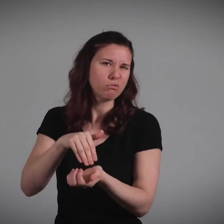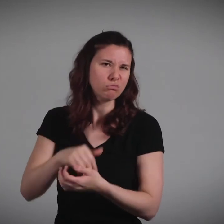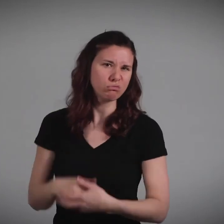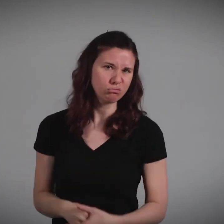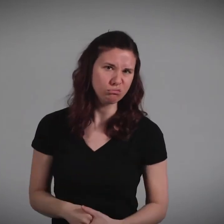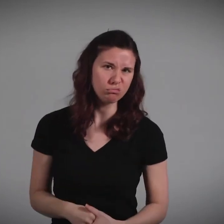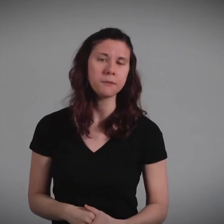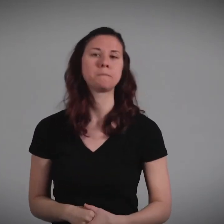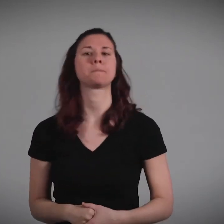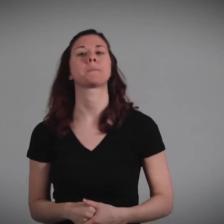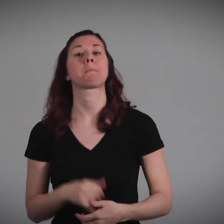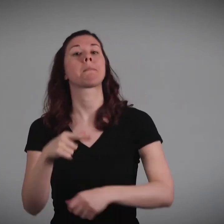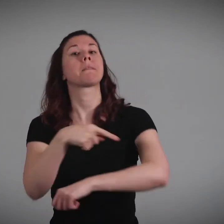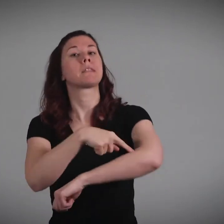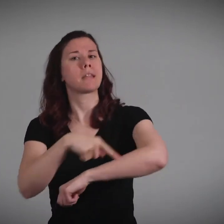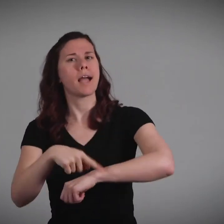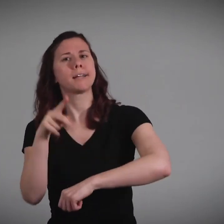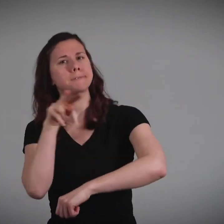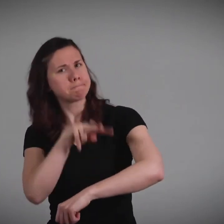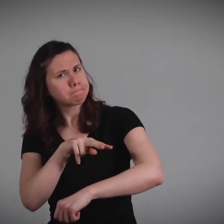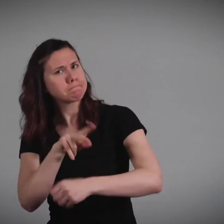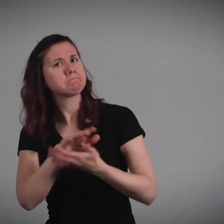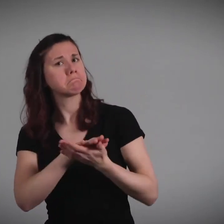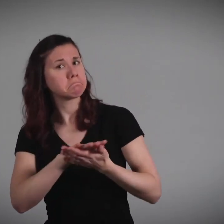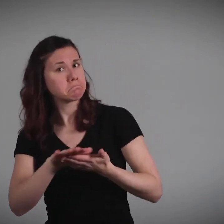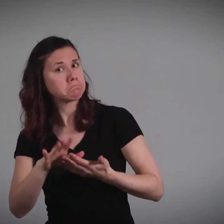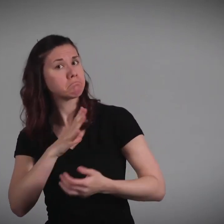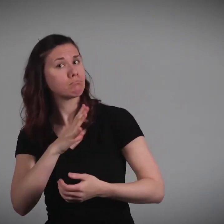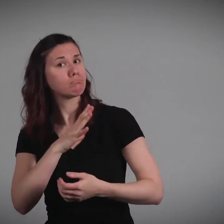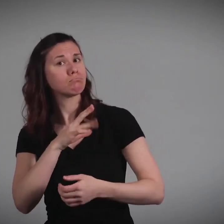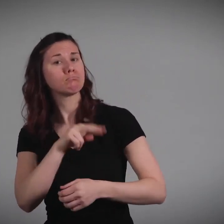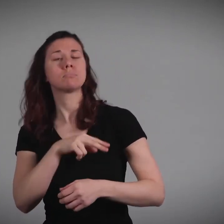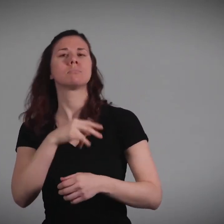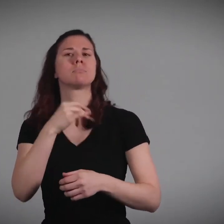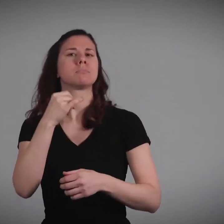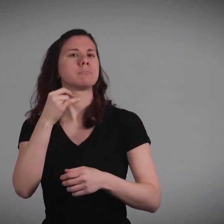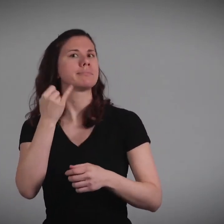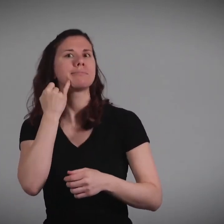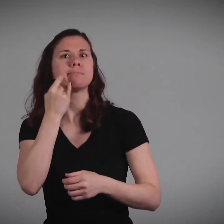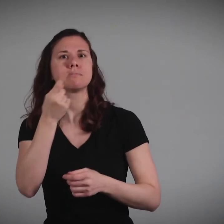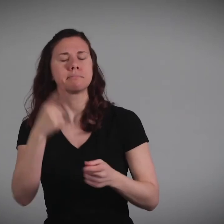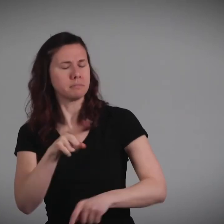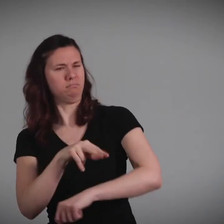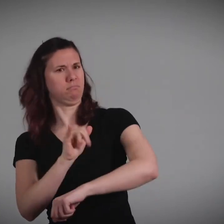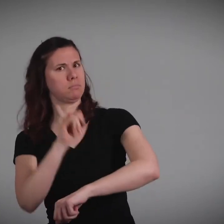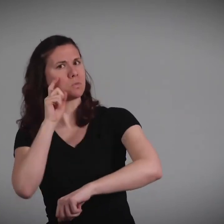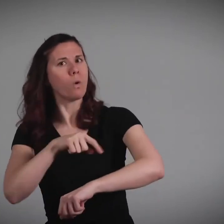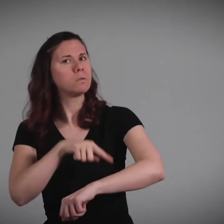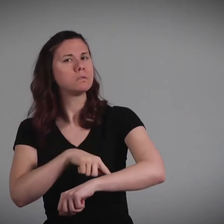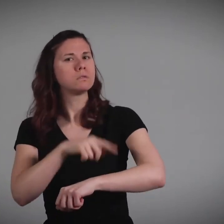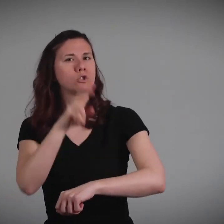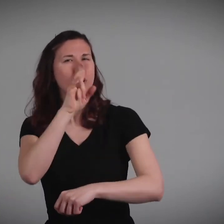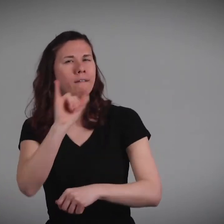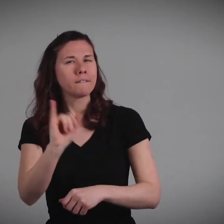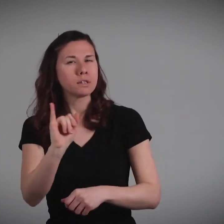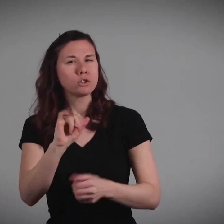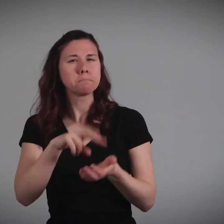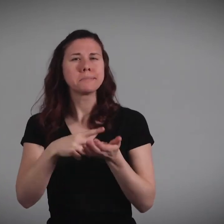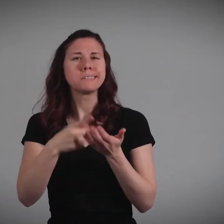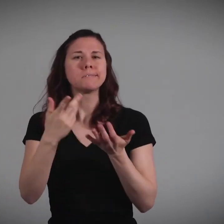you do go. If the cut is looking good, that's great. But if you notice signs of infection, if it seems very red,